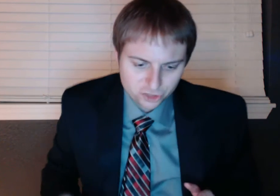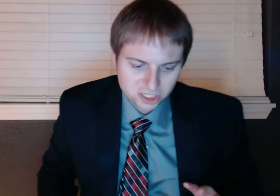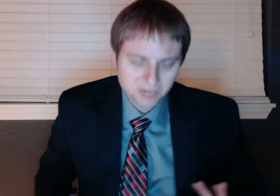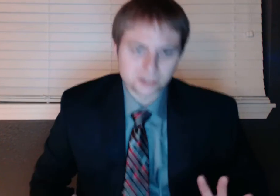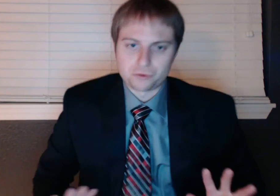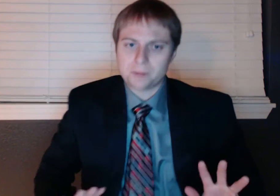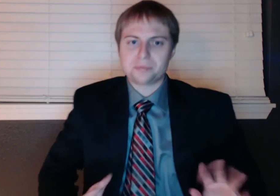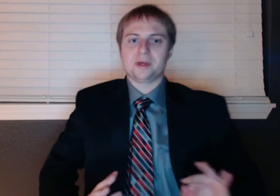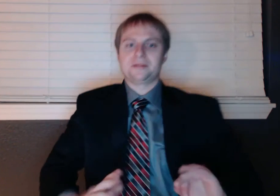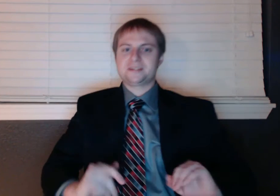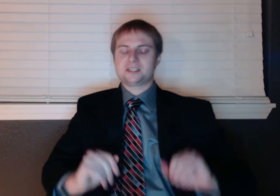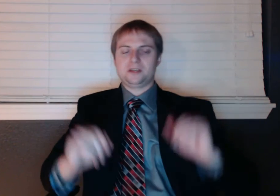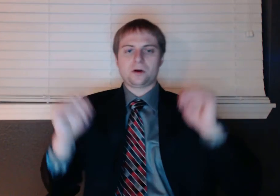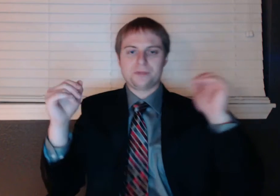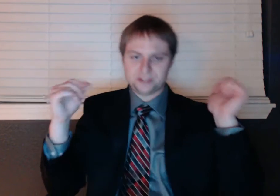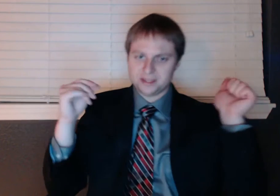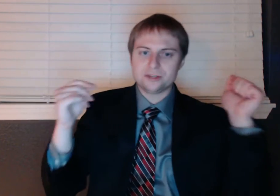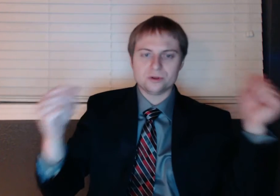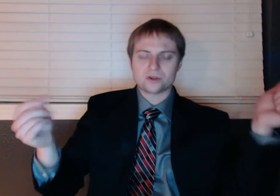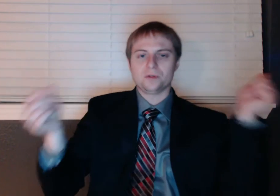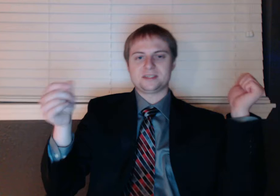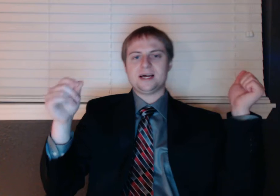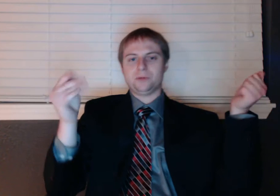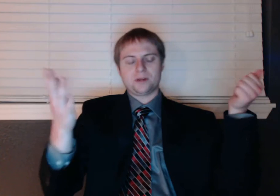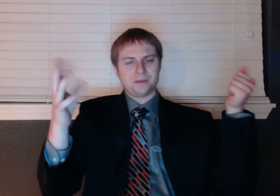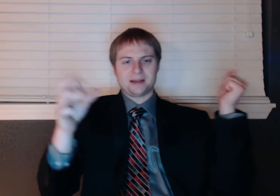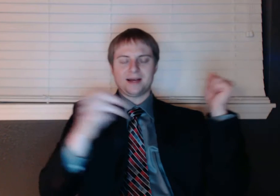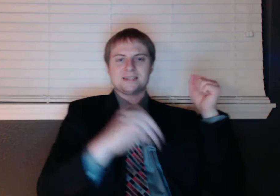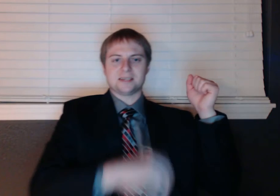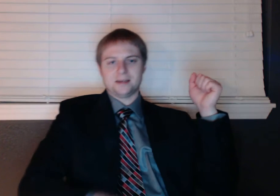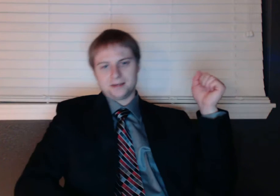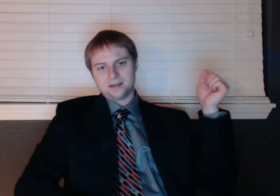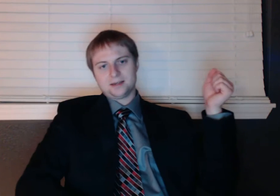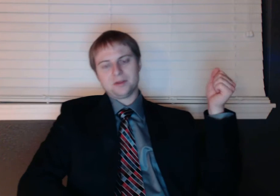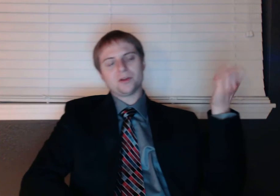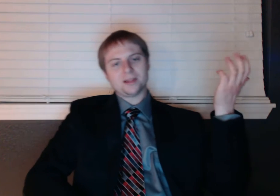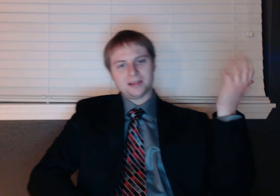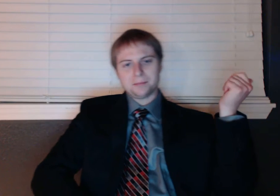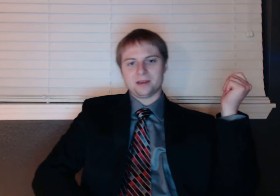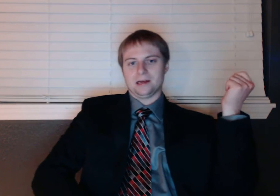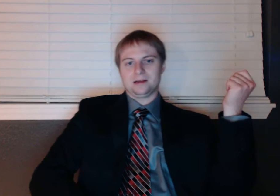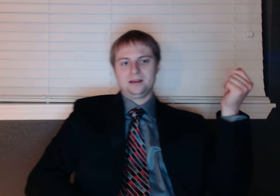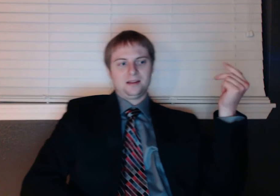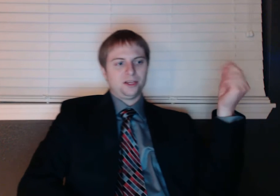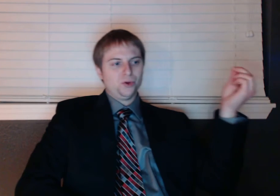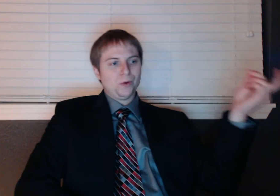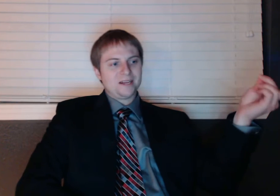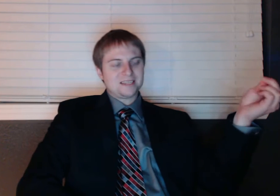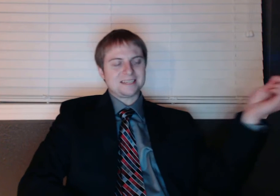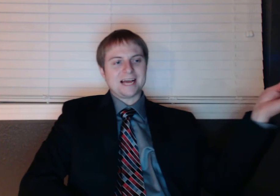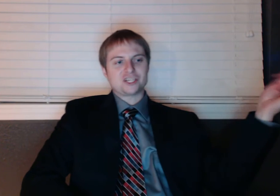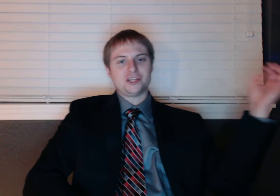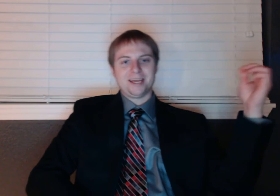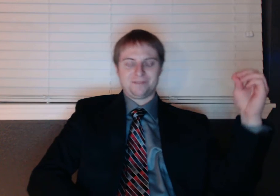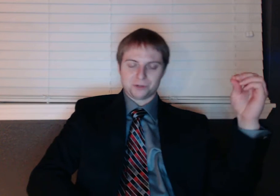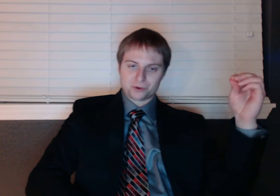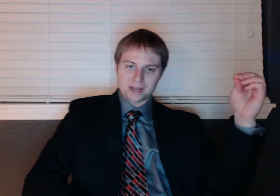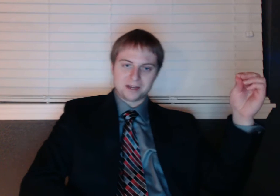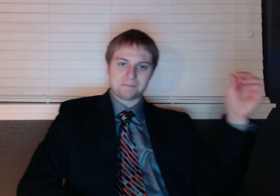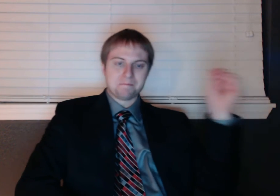just on the Trump thing. This is, you know, they do this all the time. Look at Benghazi. I mean, look at Libya. The U.S. has actually infiltrated